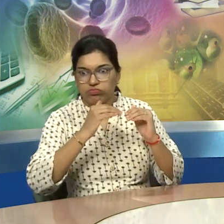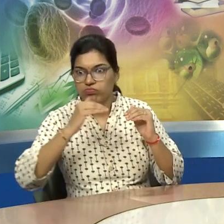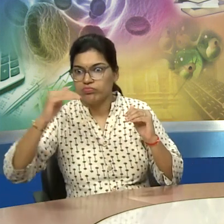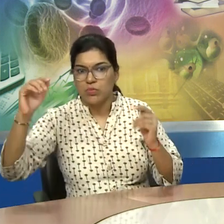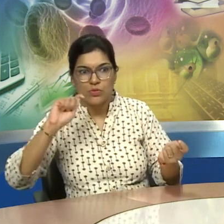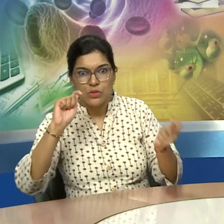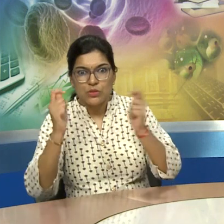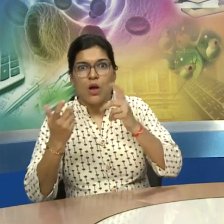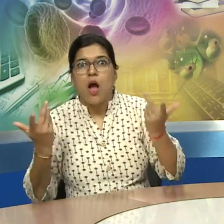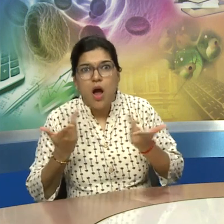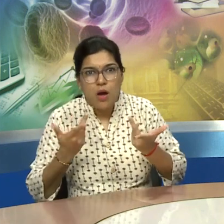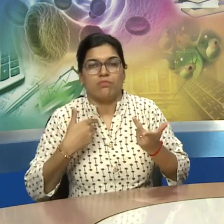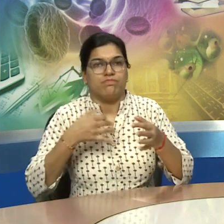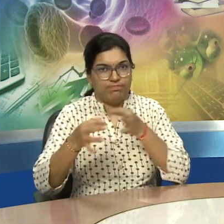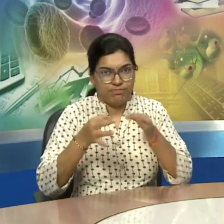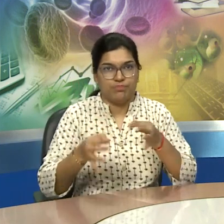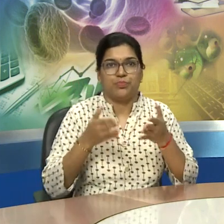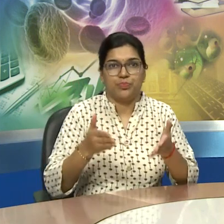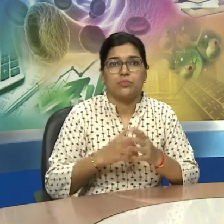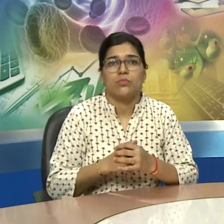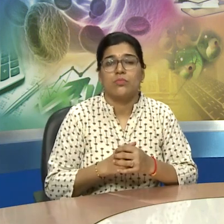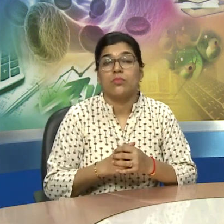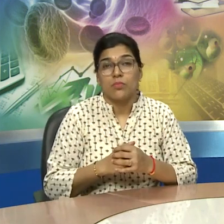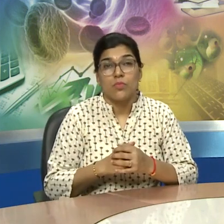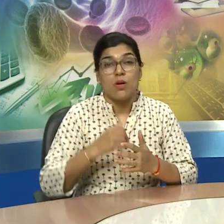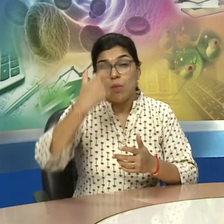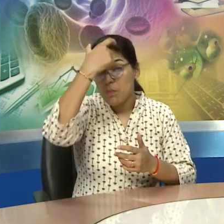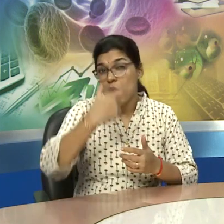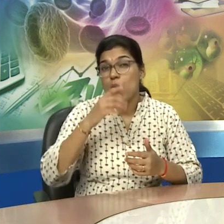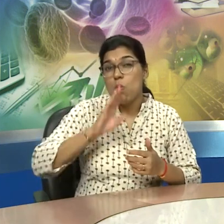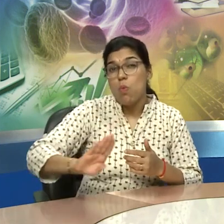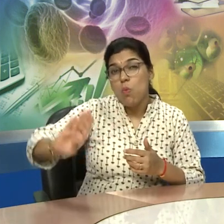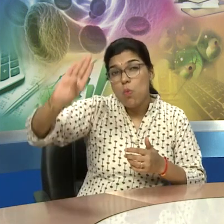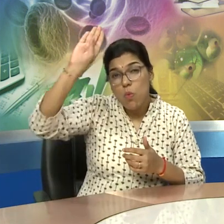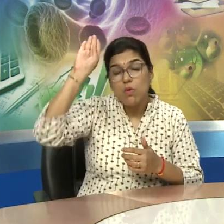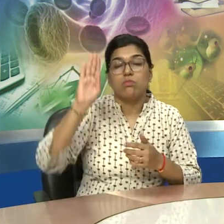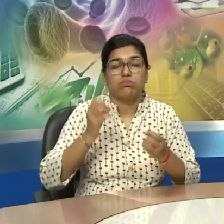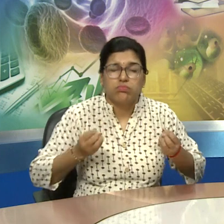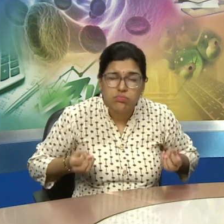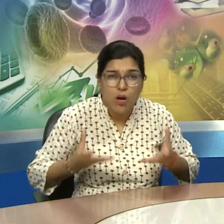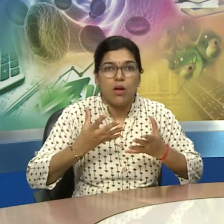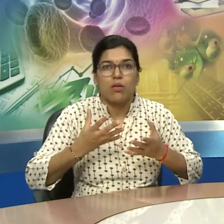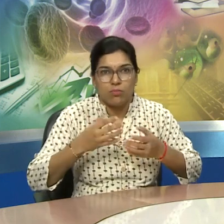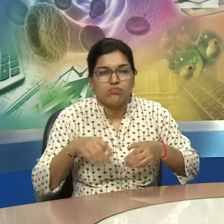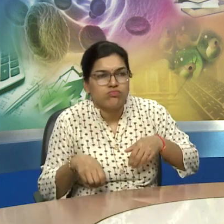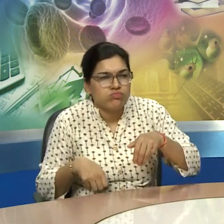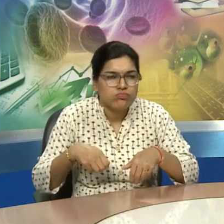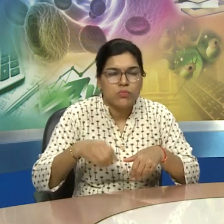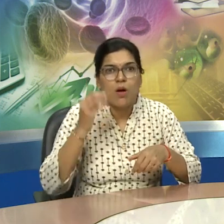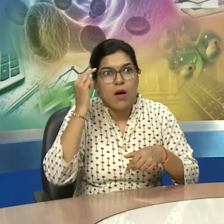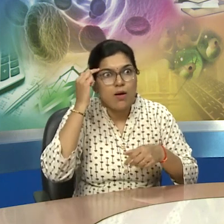now we will be discussing and understanding the story of human evolution when human evolution